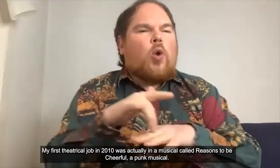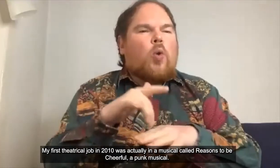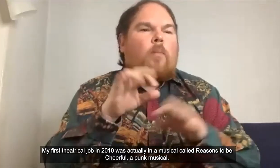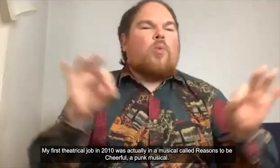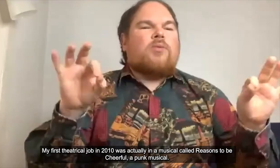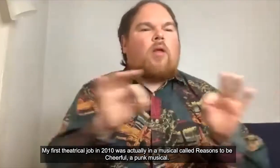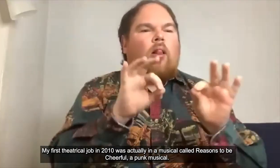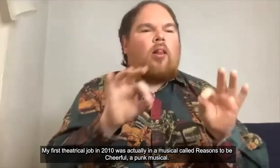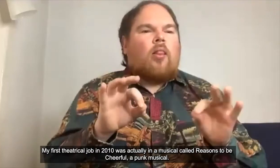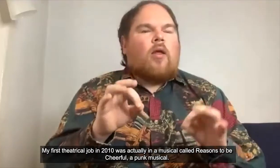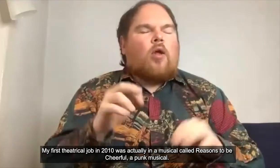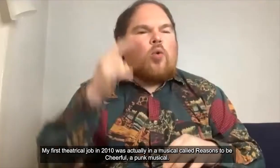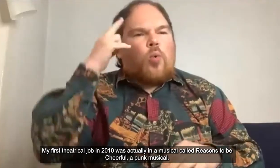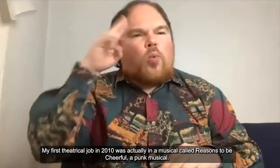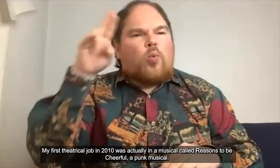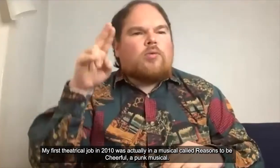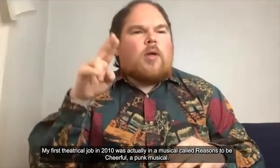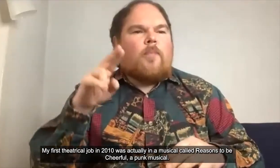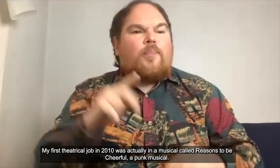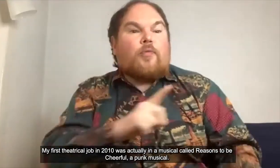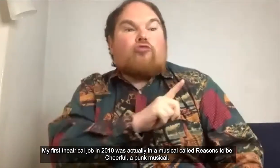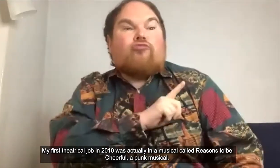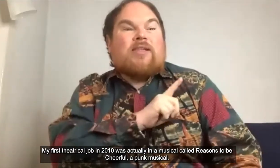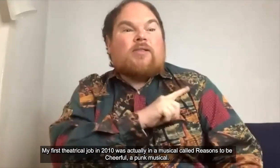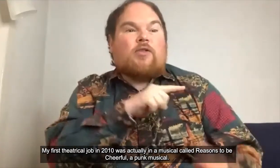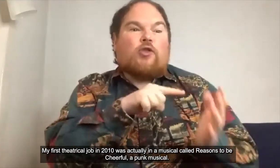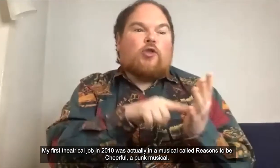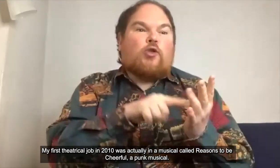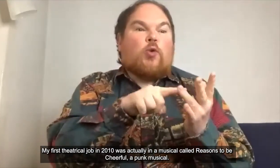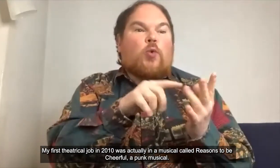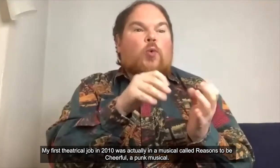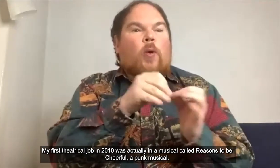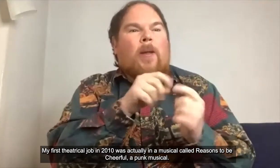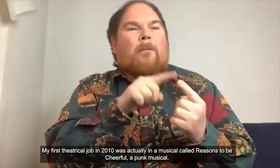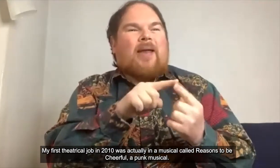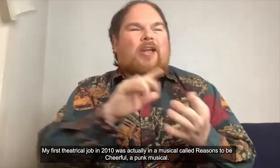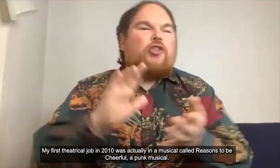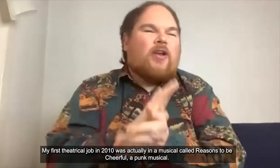was actually in a musical called reasons to be cheerful